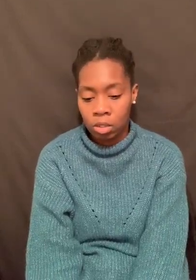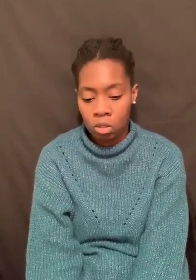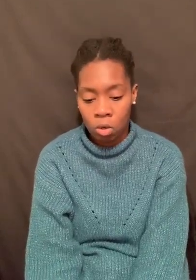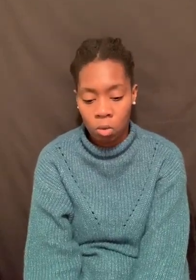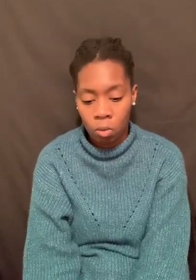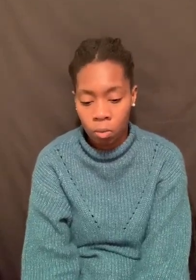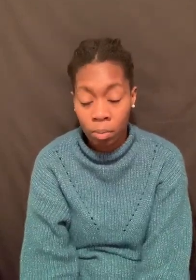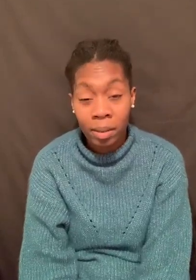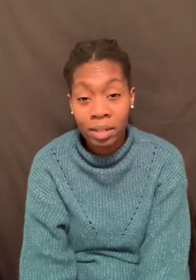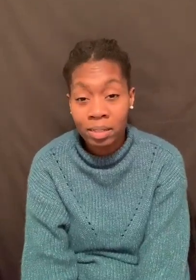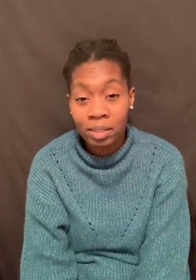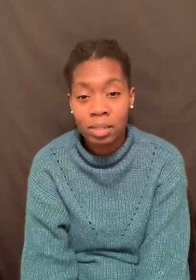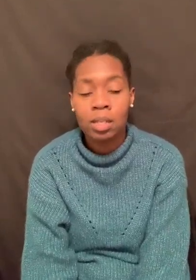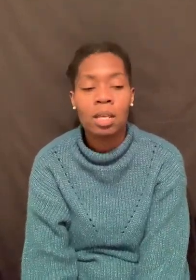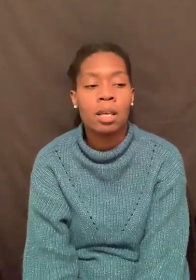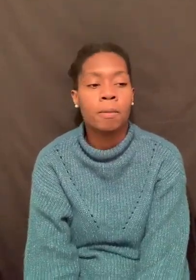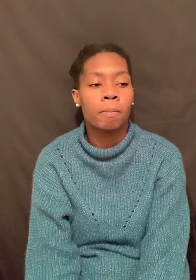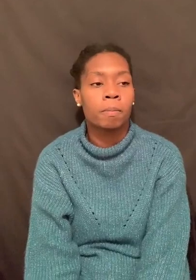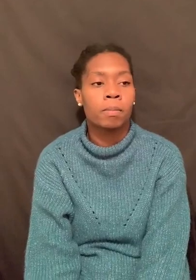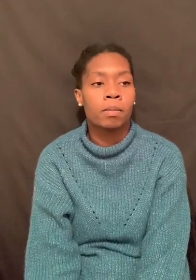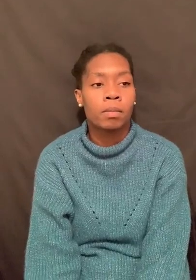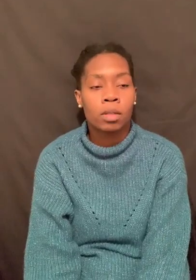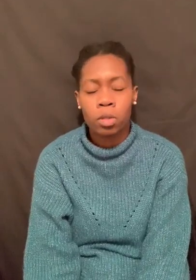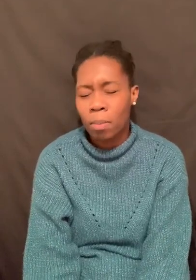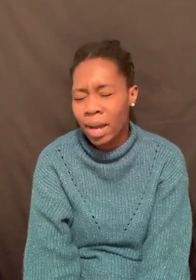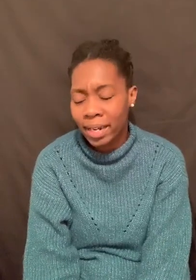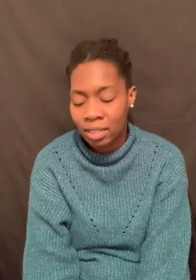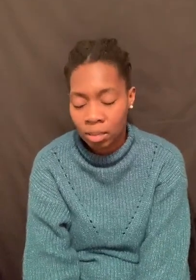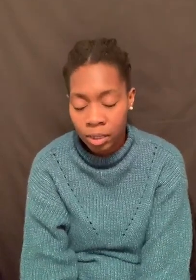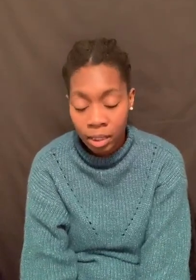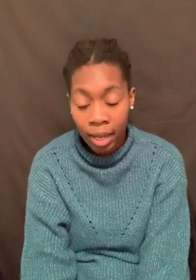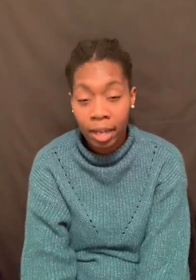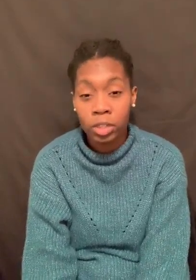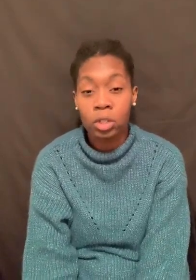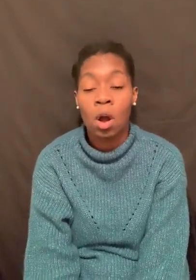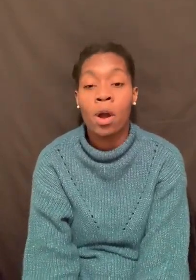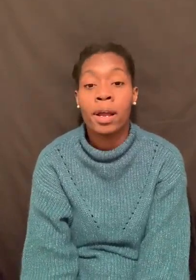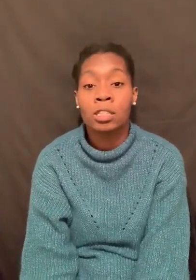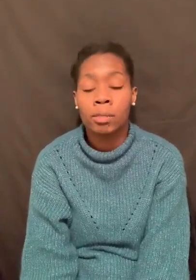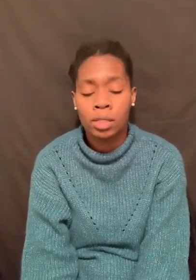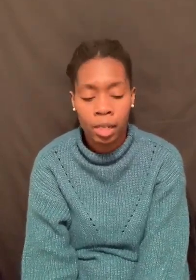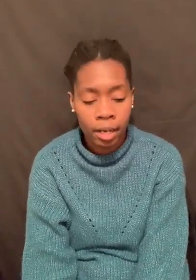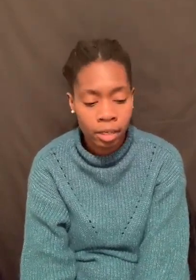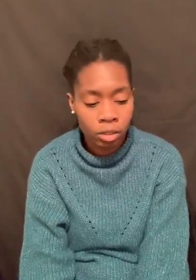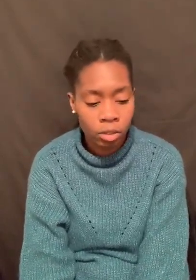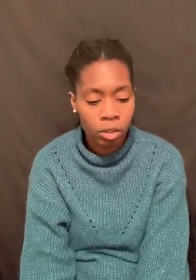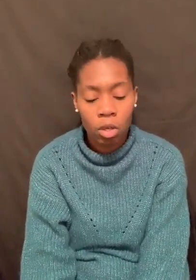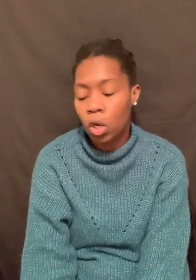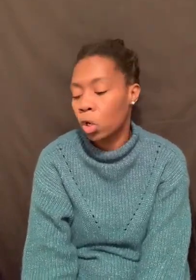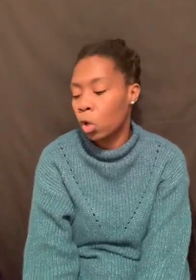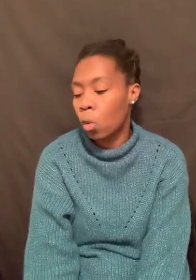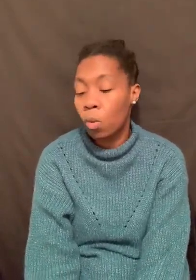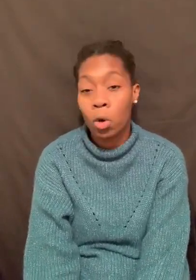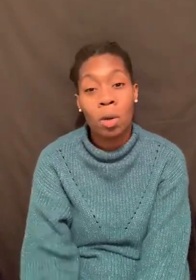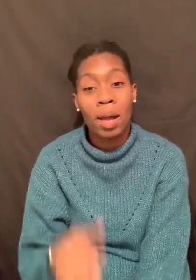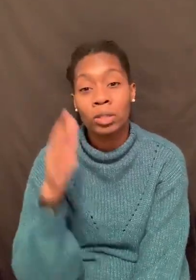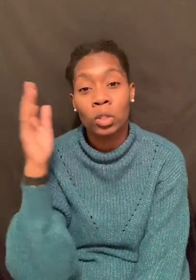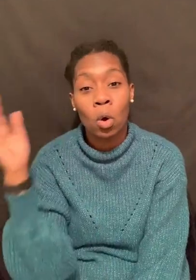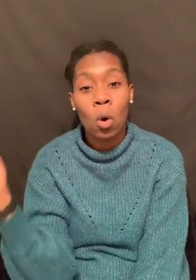So, repentance is key. Your mind has to be changed. Your heart has to be changed. No more going back to the